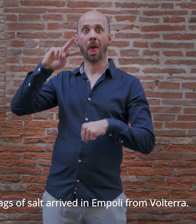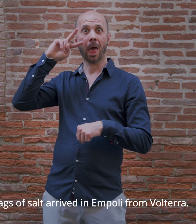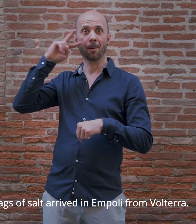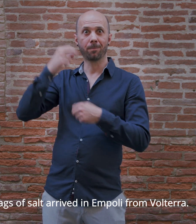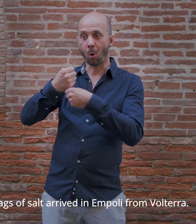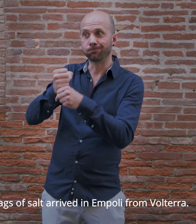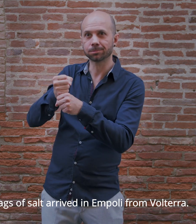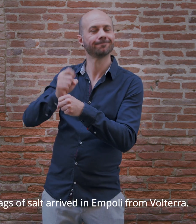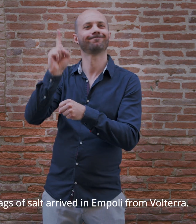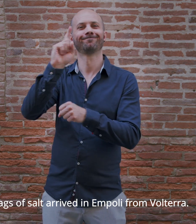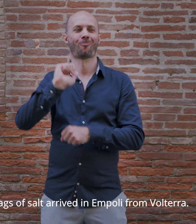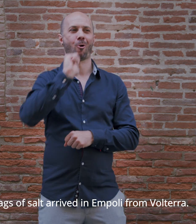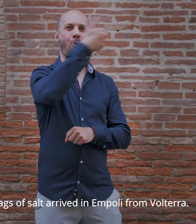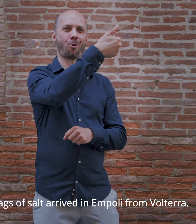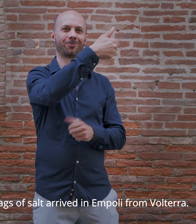The bags of salt arrived in Empoli.